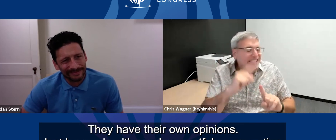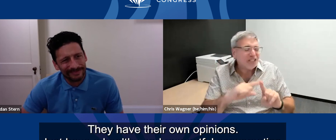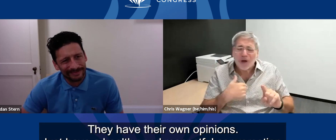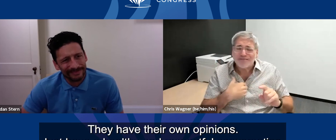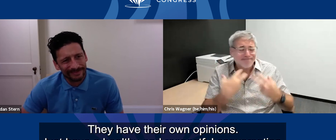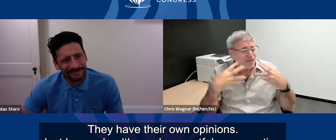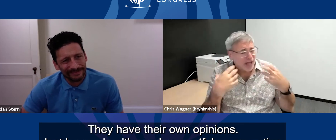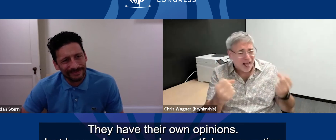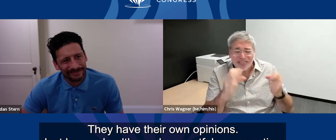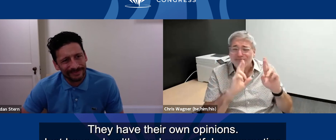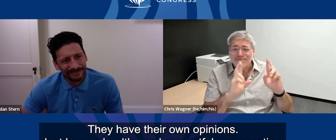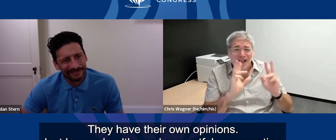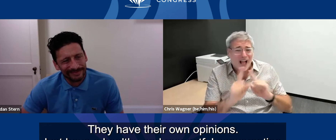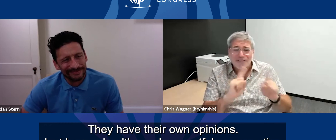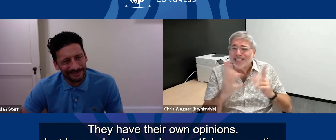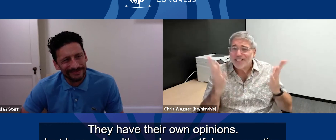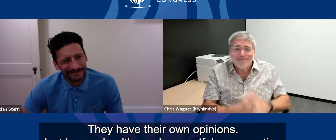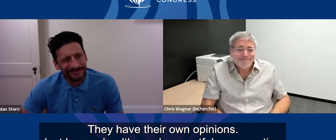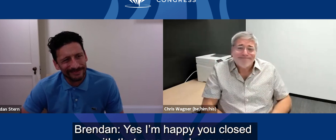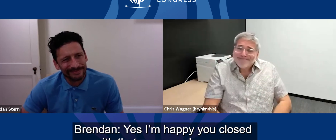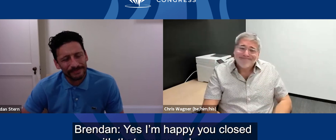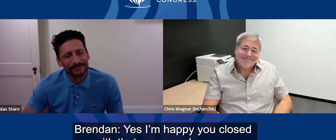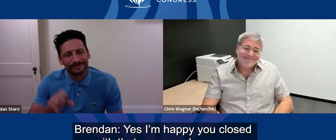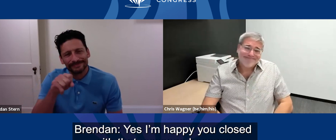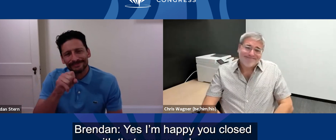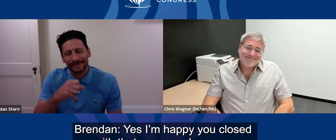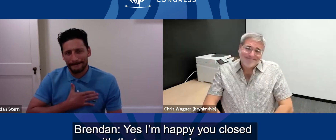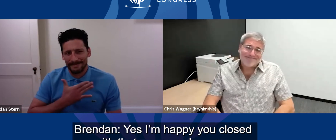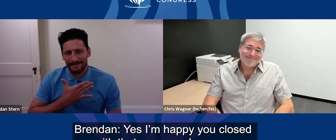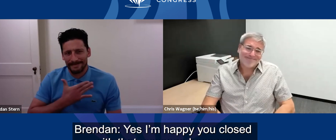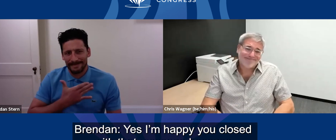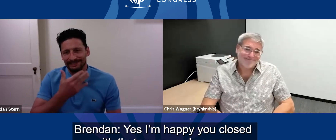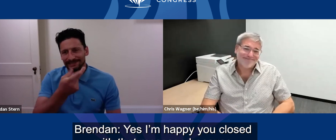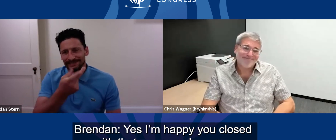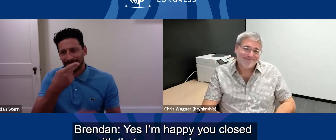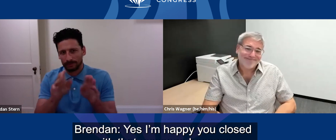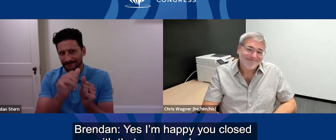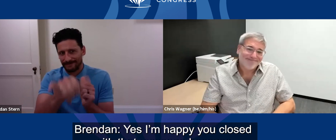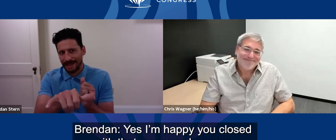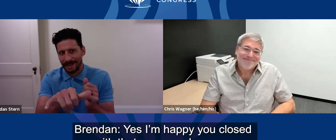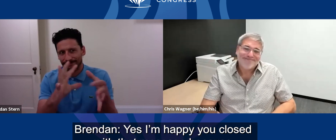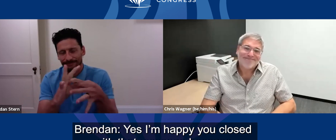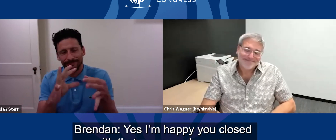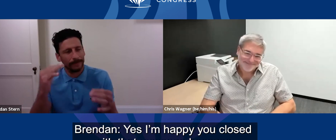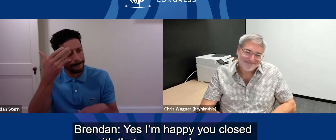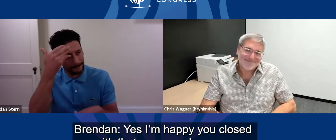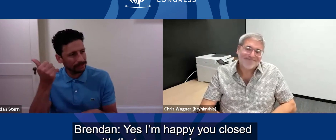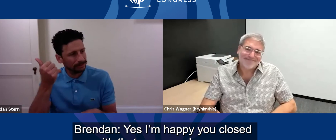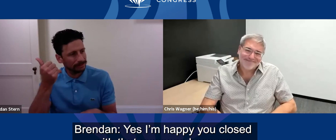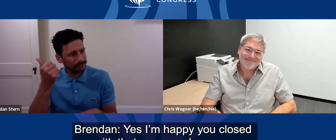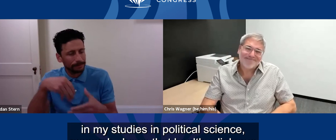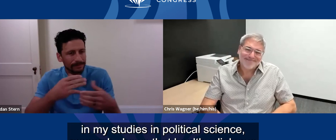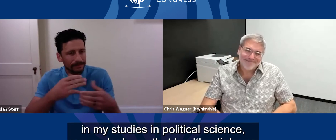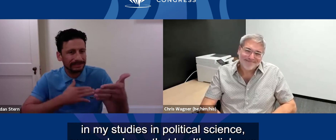their own opinions. Just have a healthy conversation and a respectful conversation. Yes, I'm happy you close with that message because